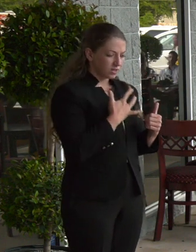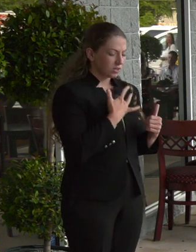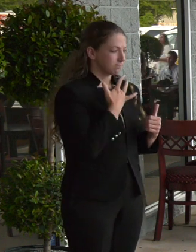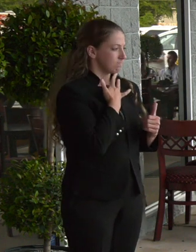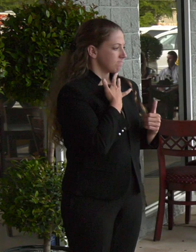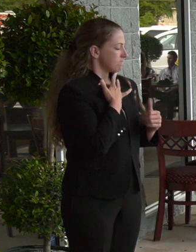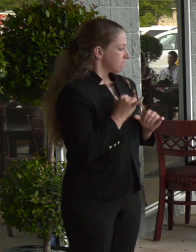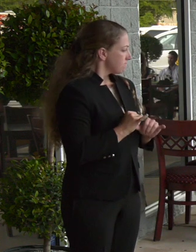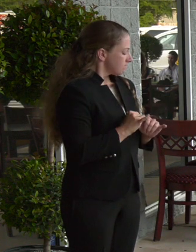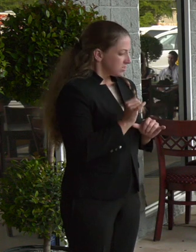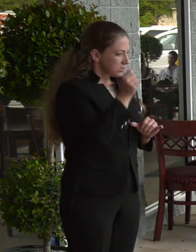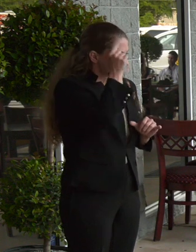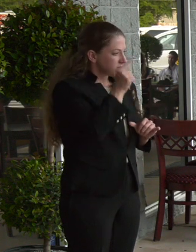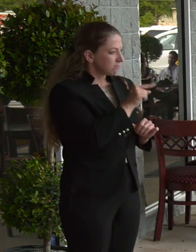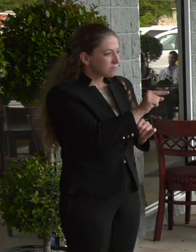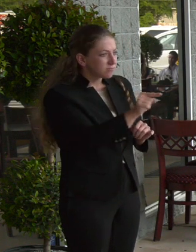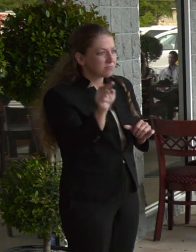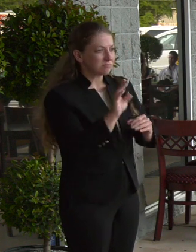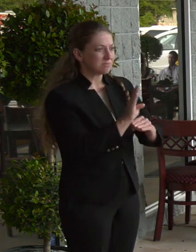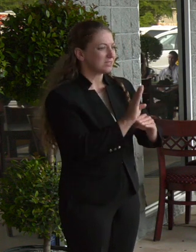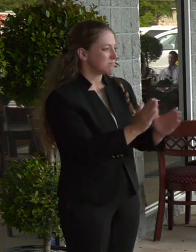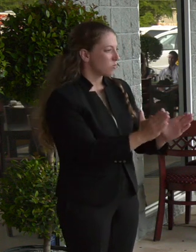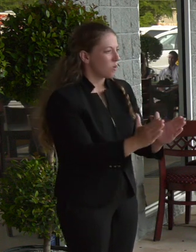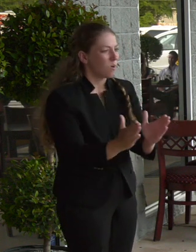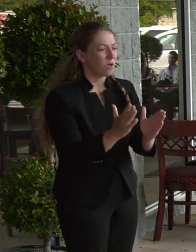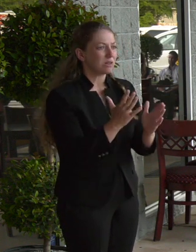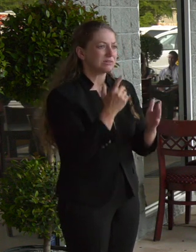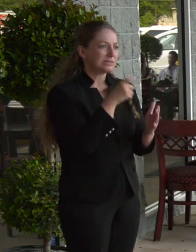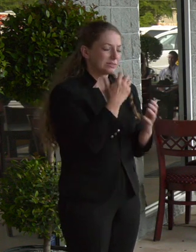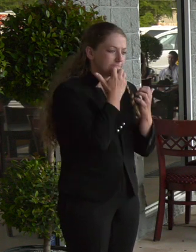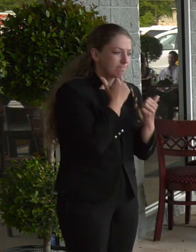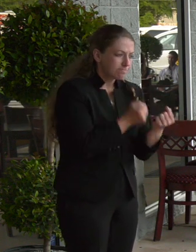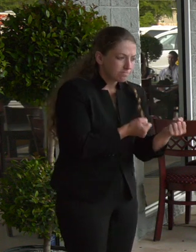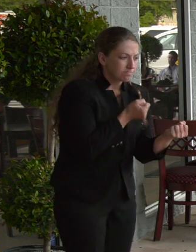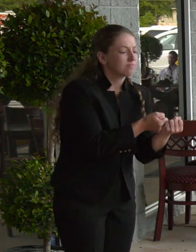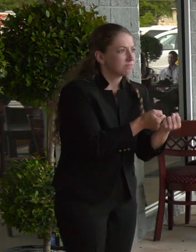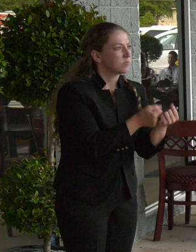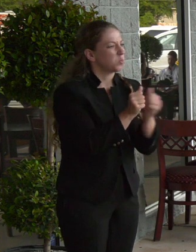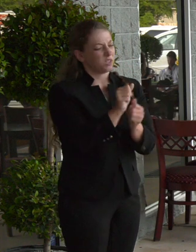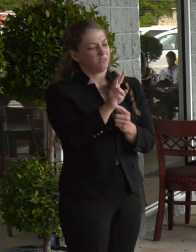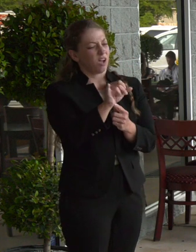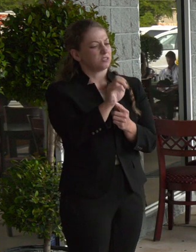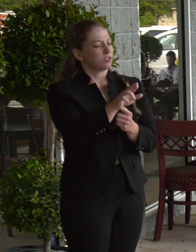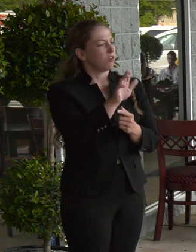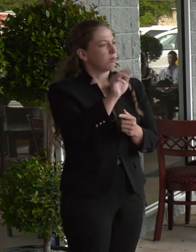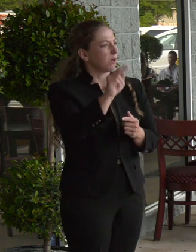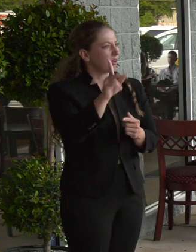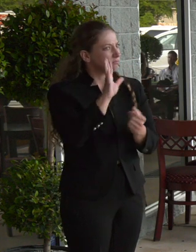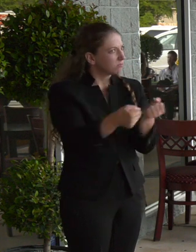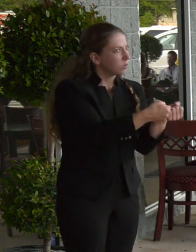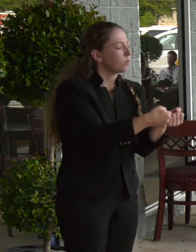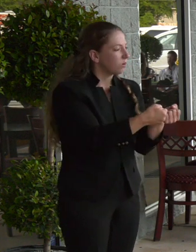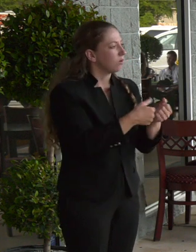small businesses that we're going to really need the bridge relief help that we partnership with Vistar. When you hear the stories up close and